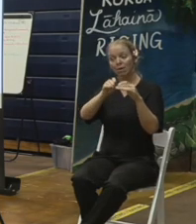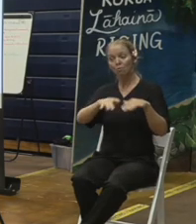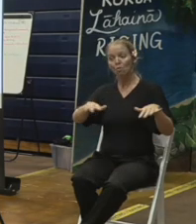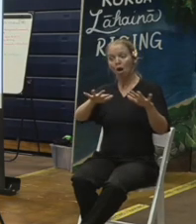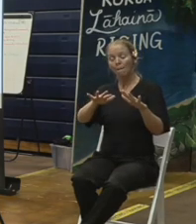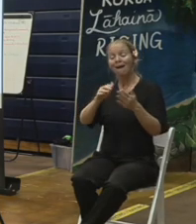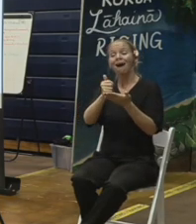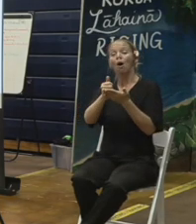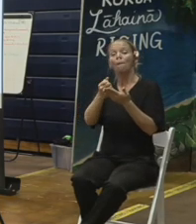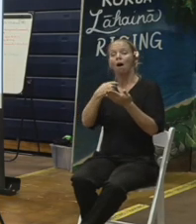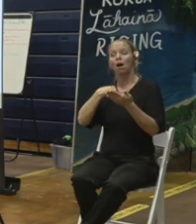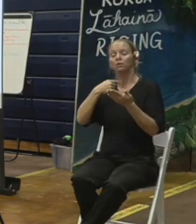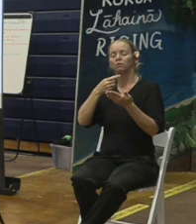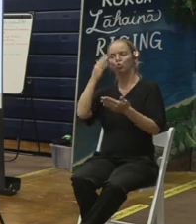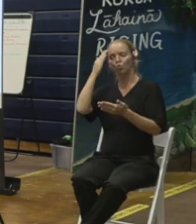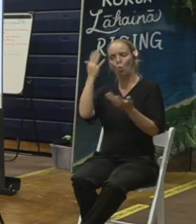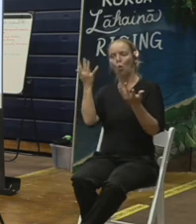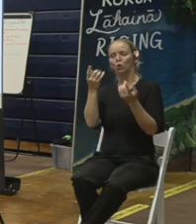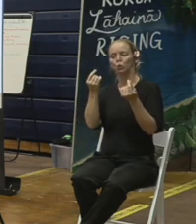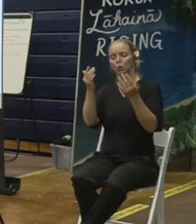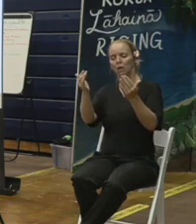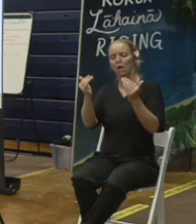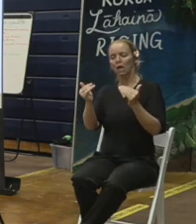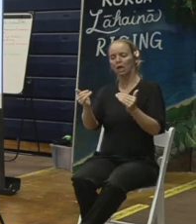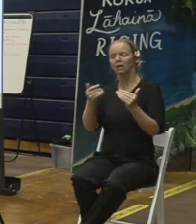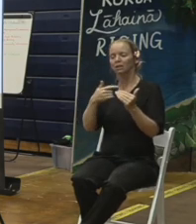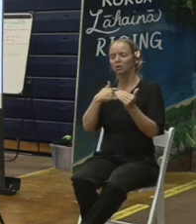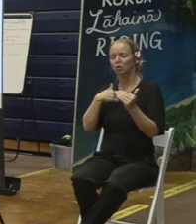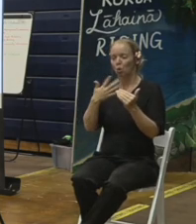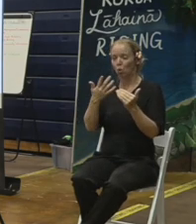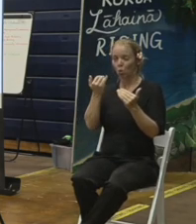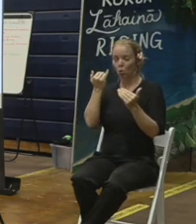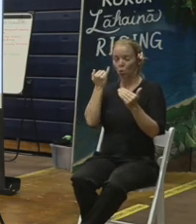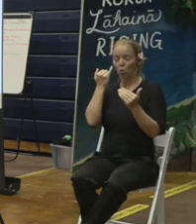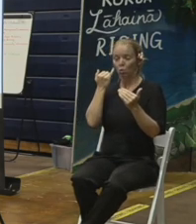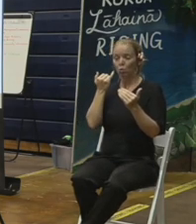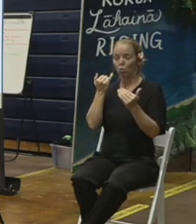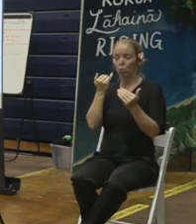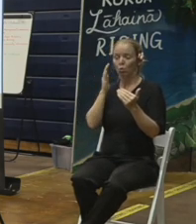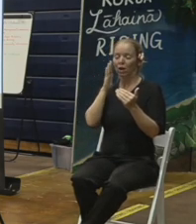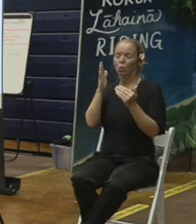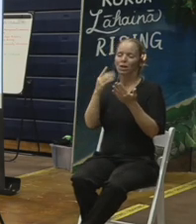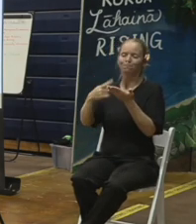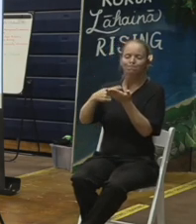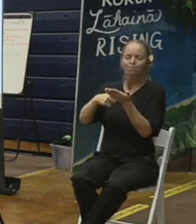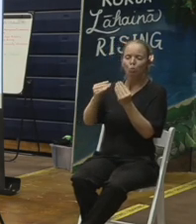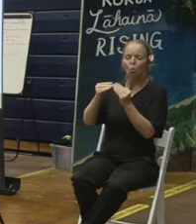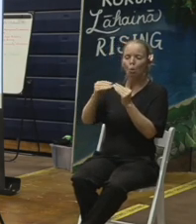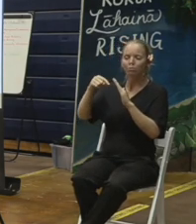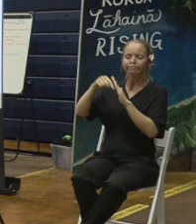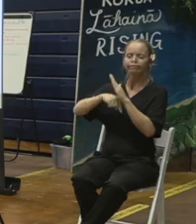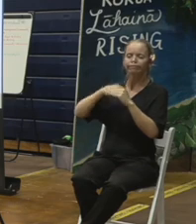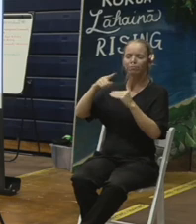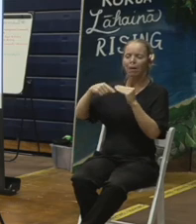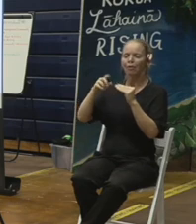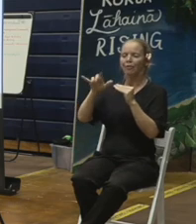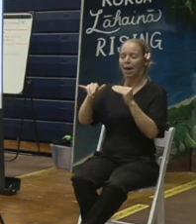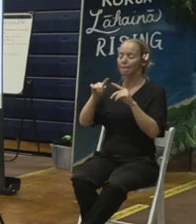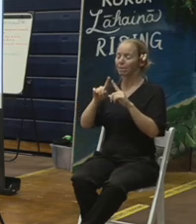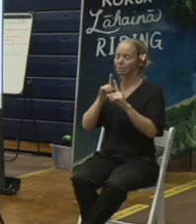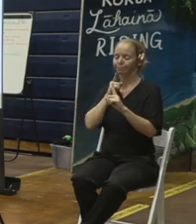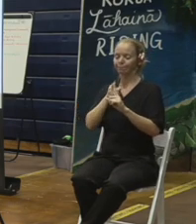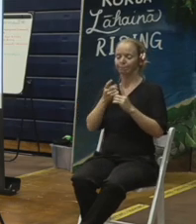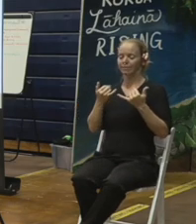but it doesn't end there. And I'll talk a little bit more about that as I talk about the process for removal of debris and